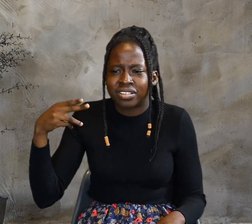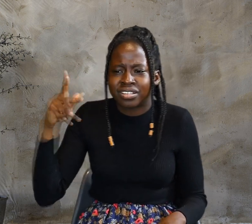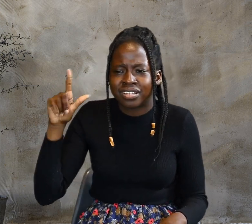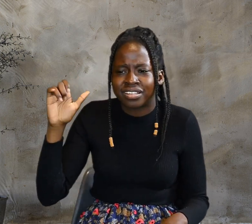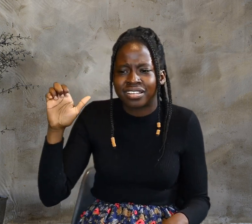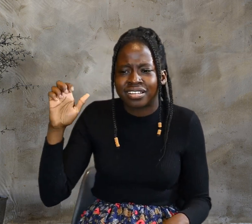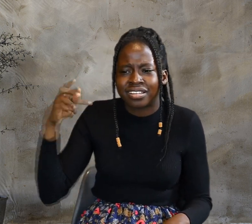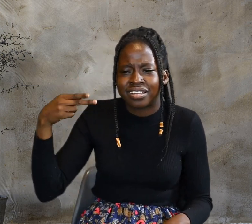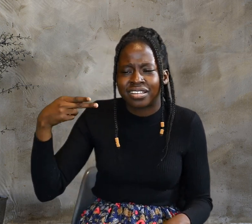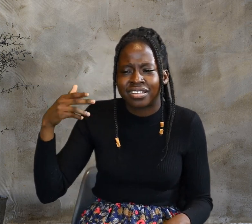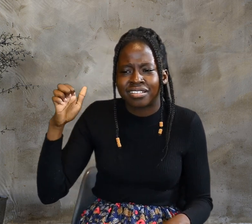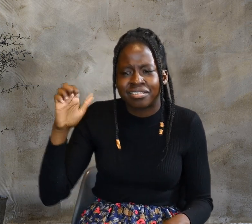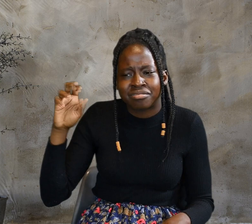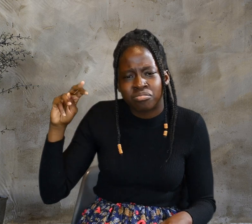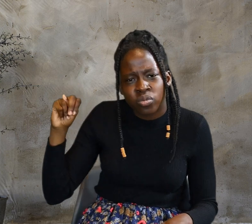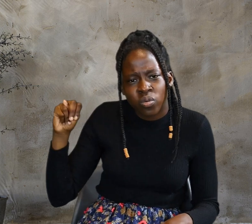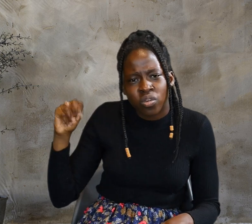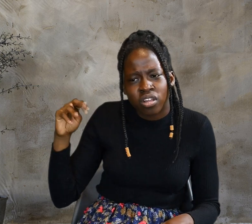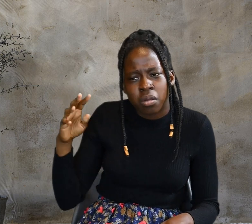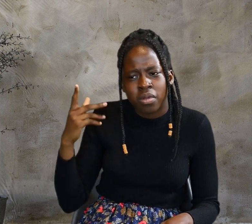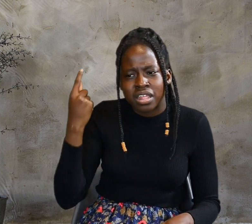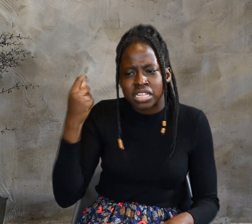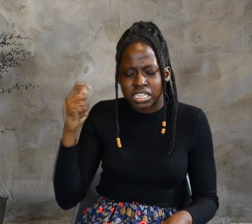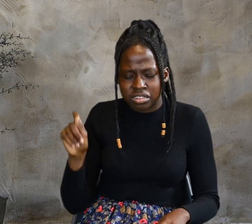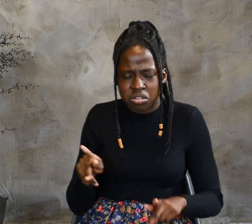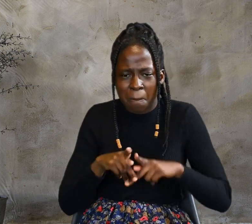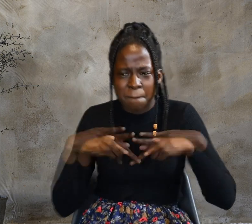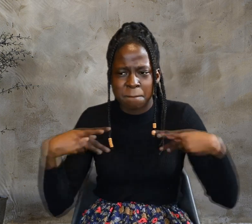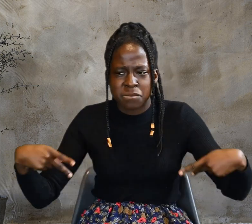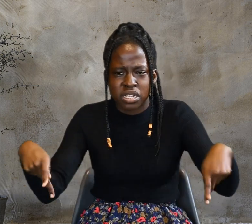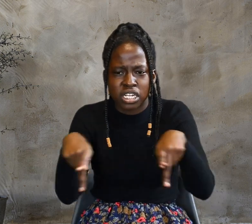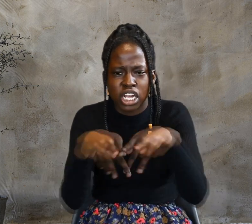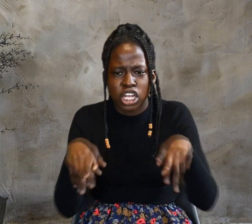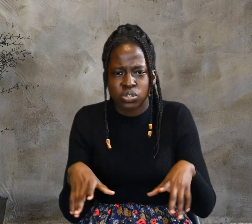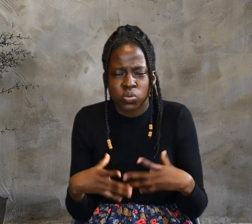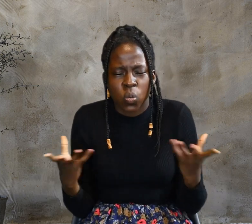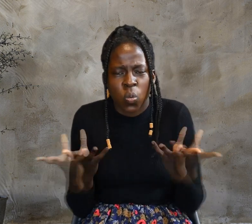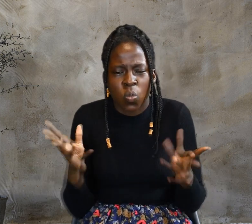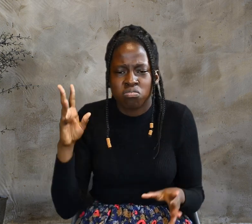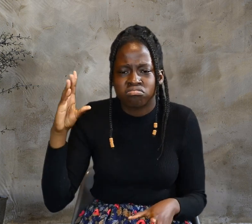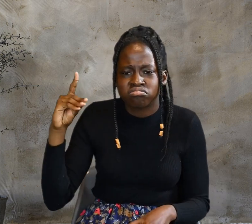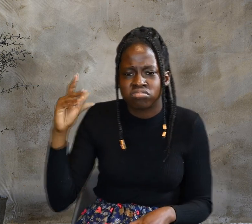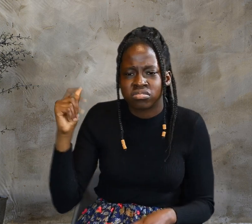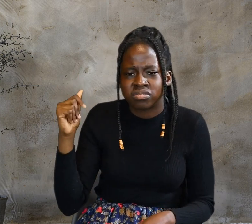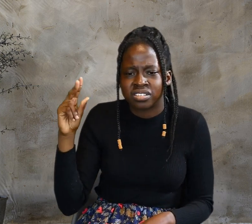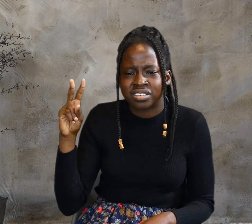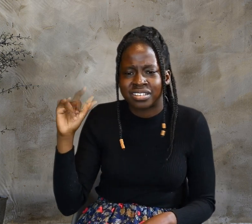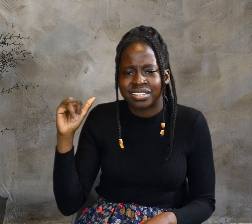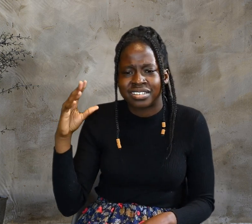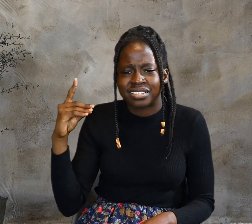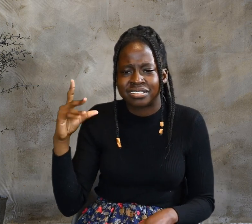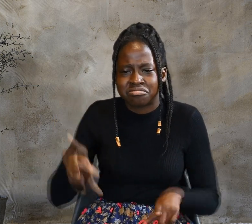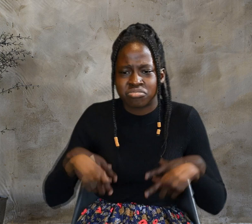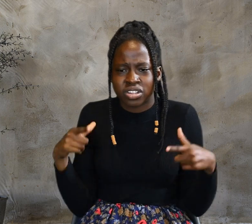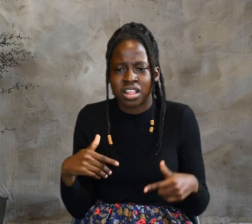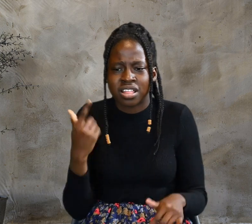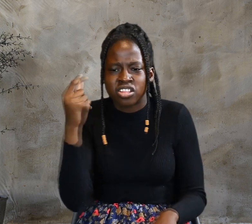The town where David lived? Thus, the people were divided